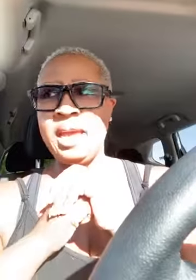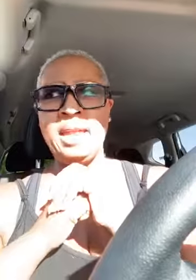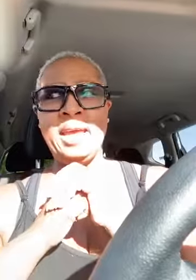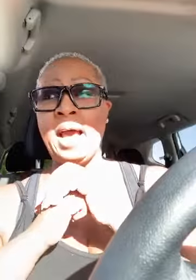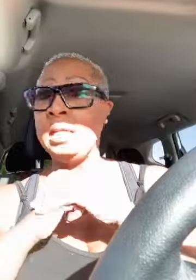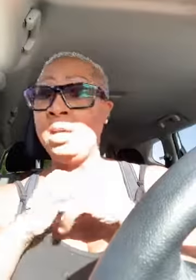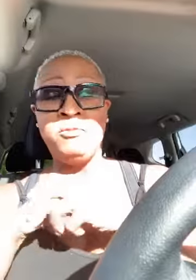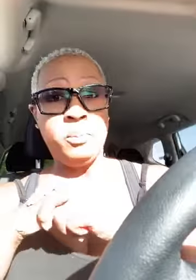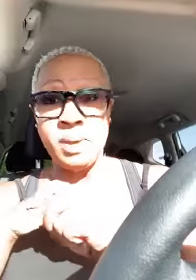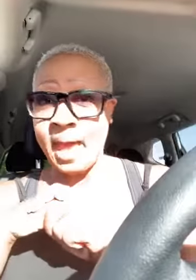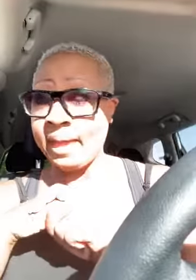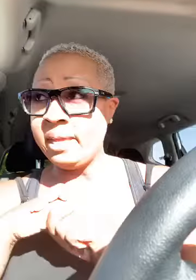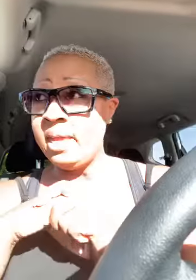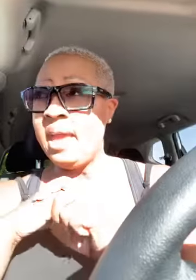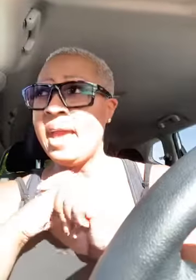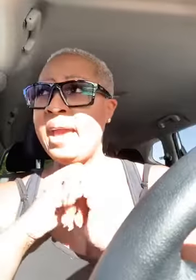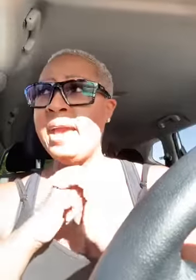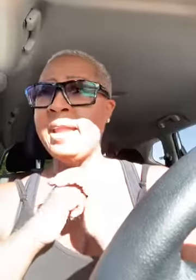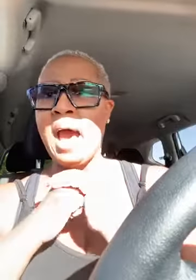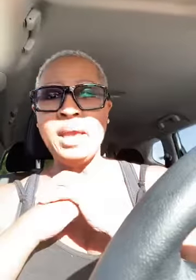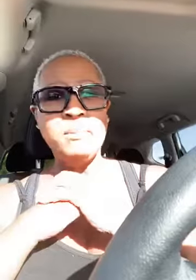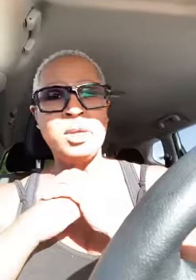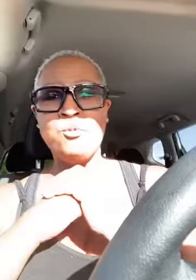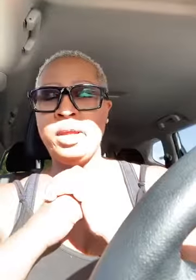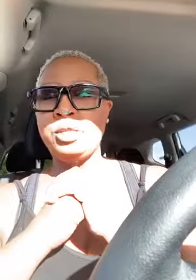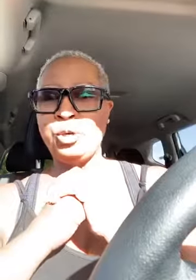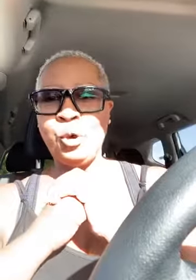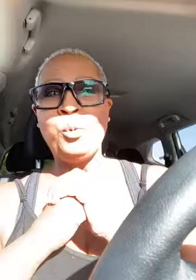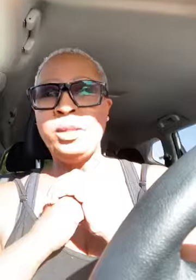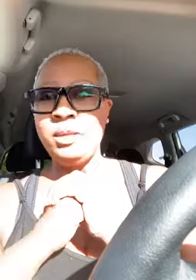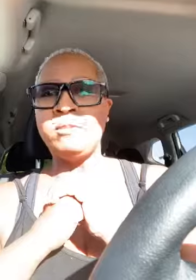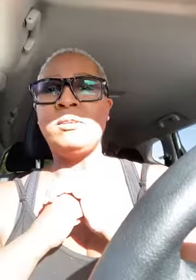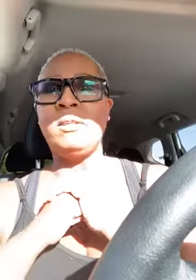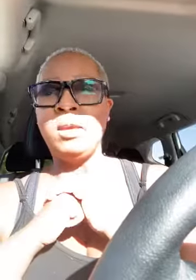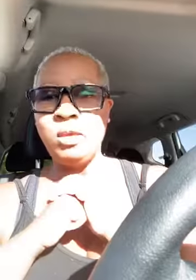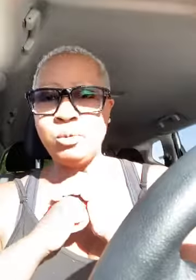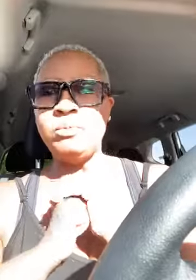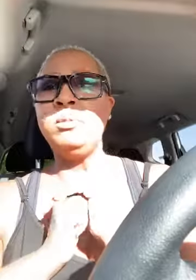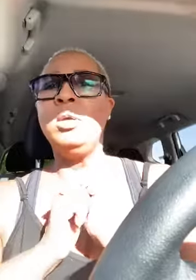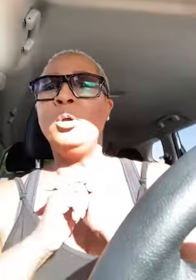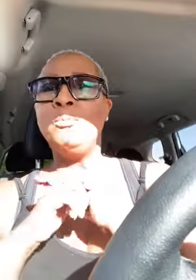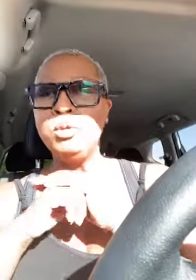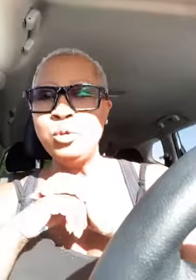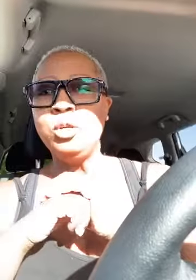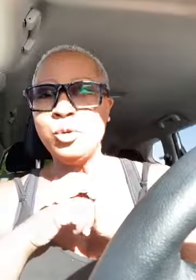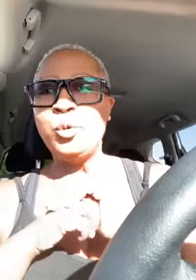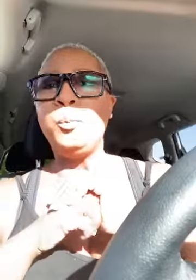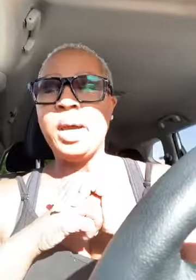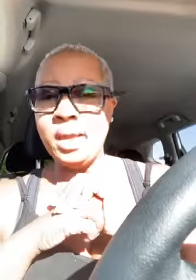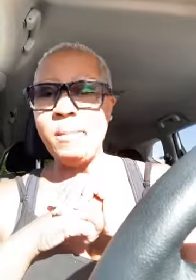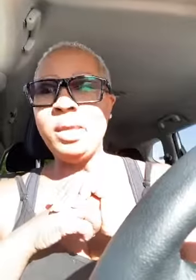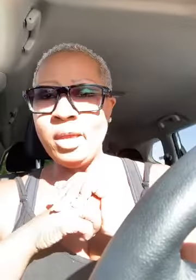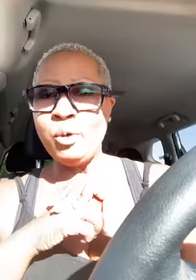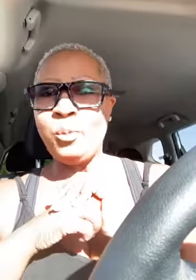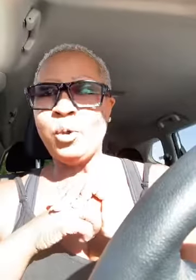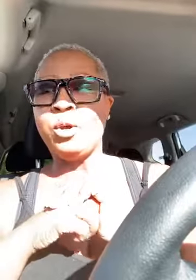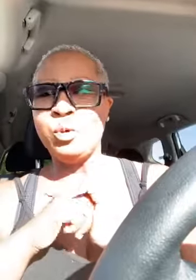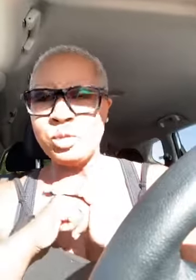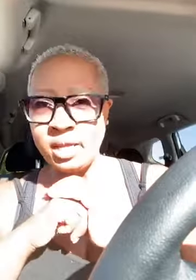and and i love you back and i am getting ready to go in here to the hilton blue lagoon miami airport hotel